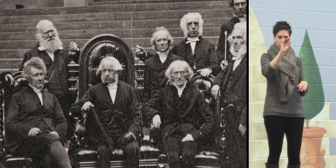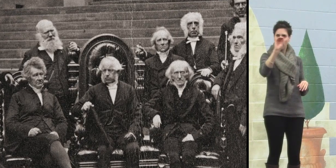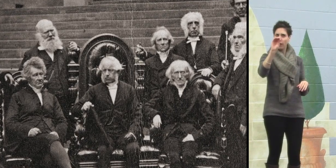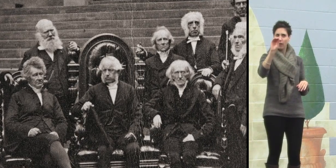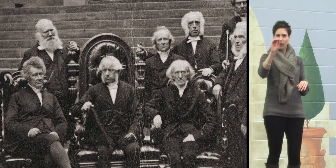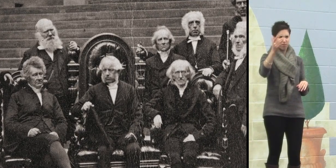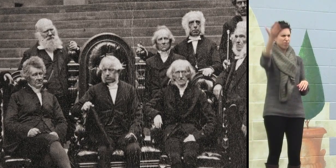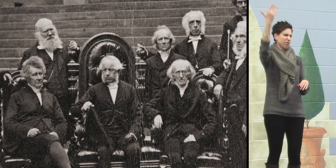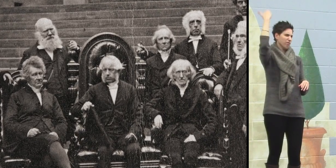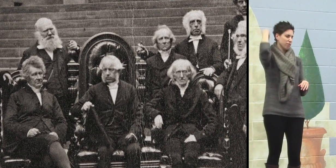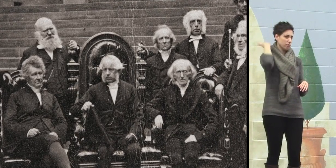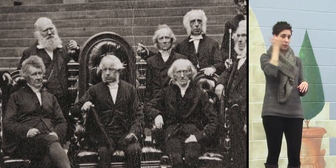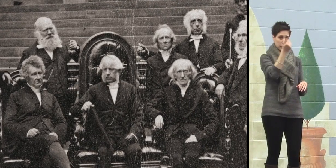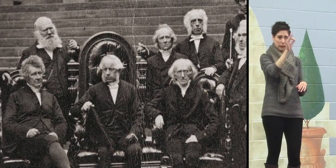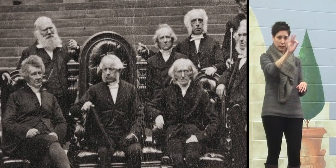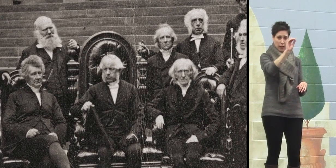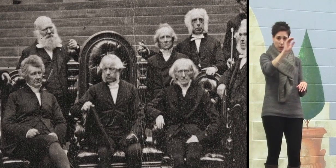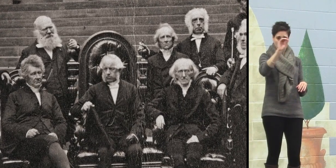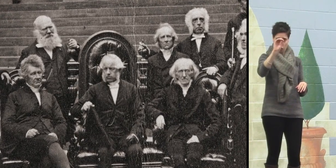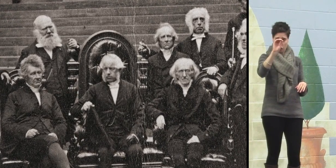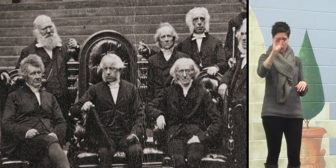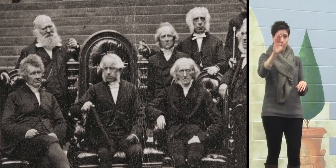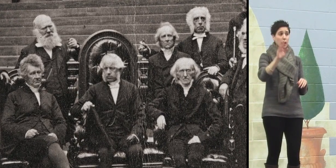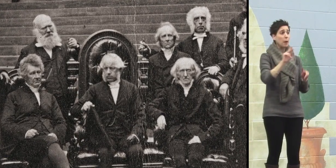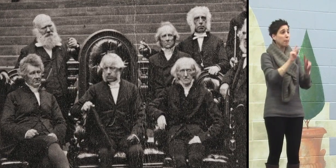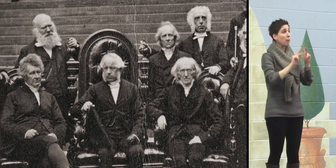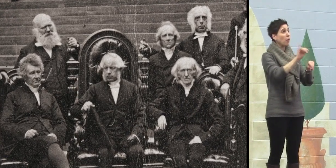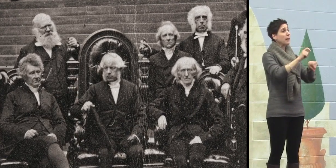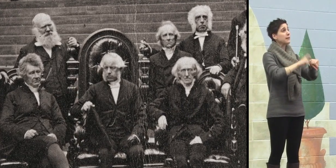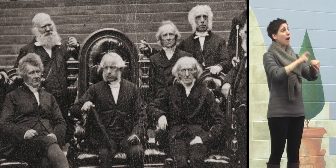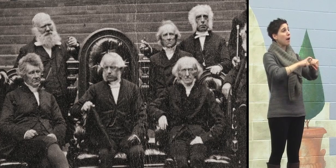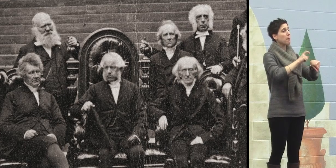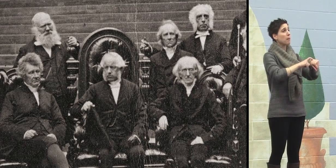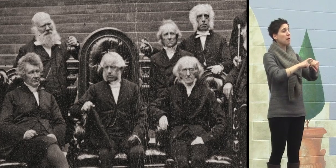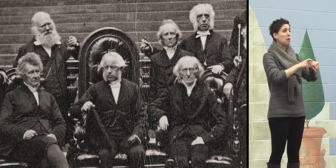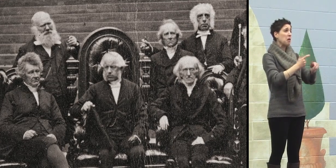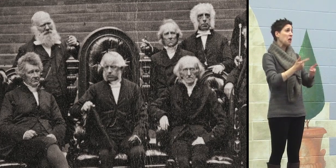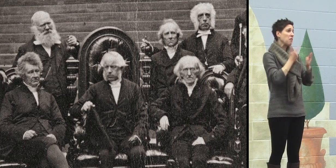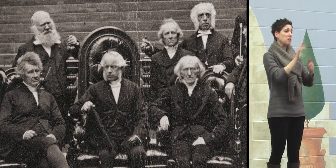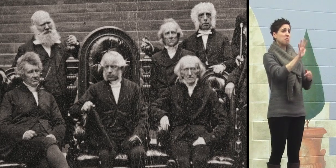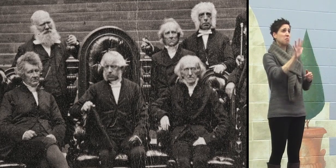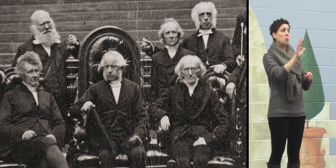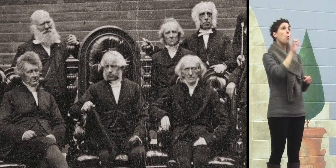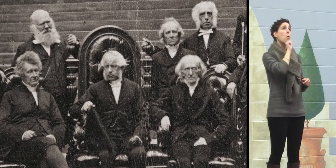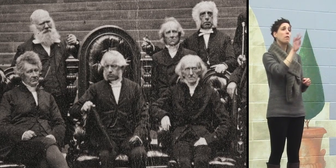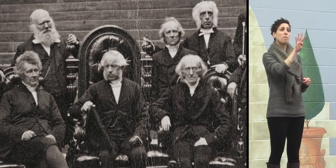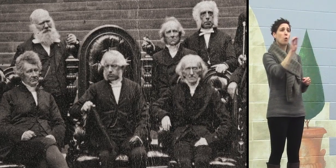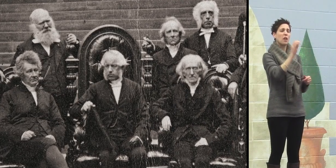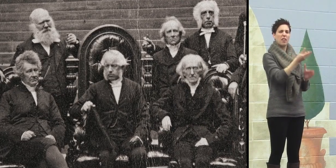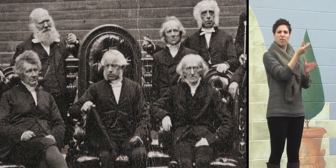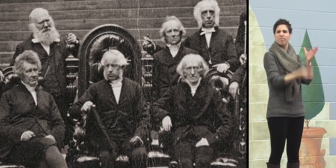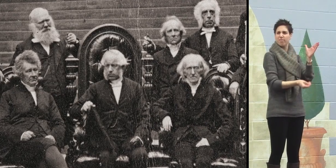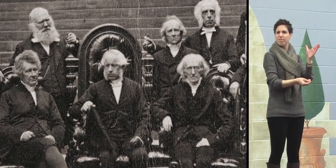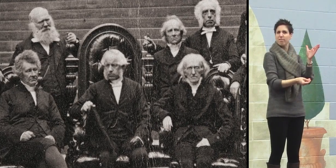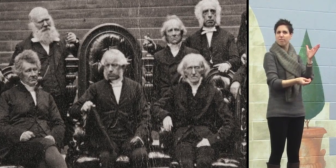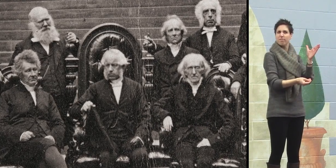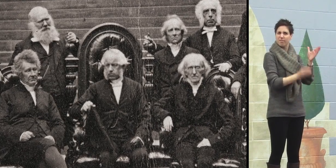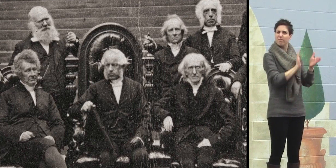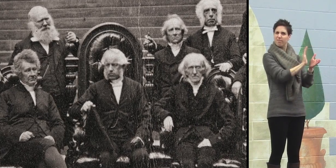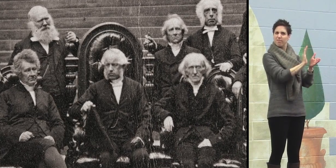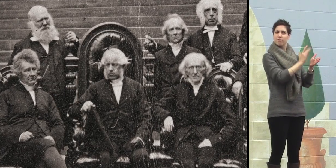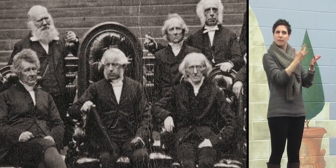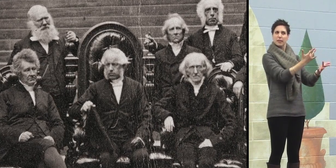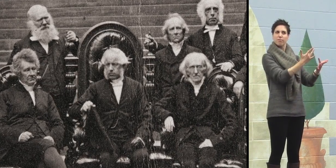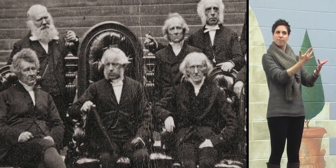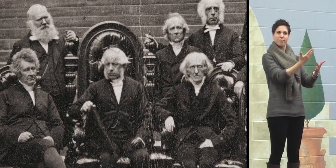people only lived to around 40 years old. That was how